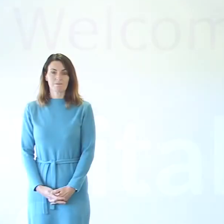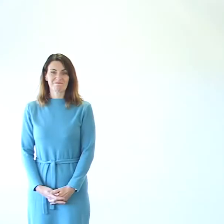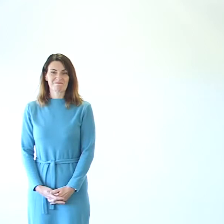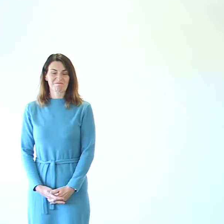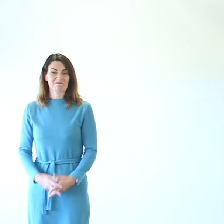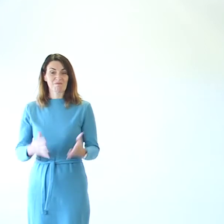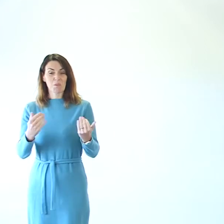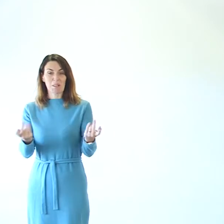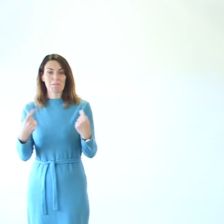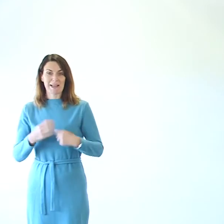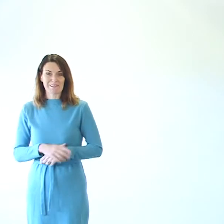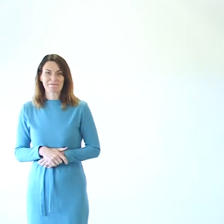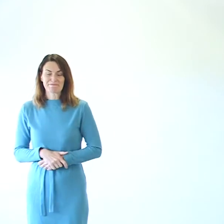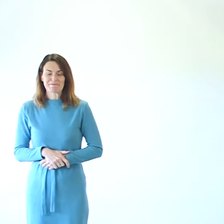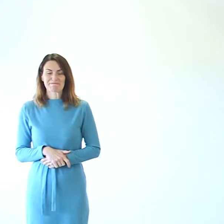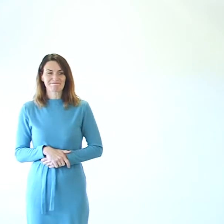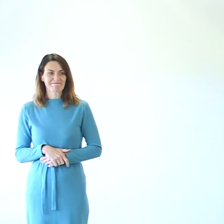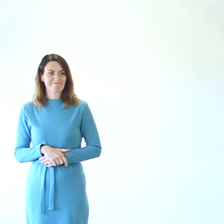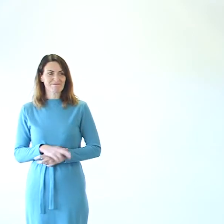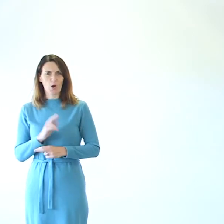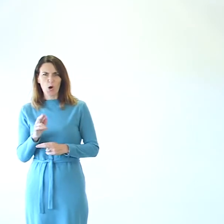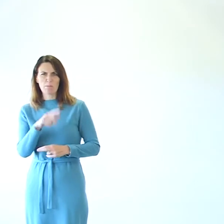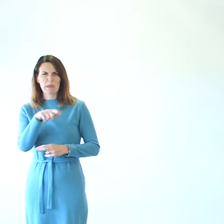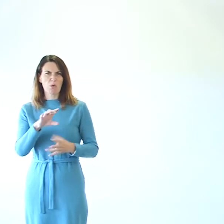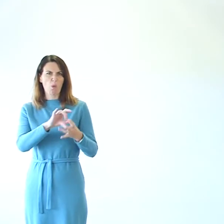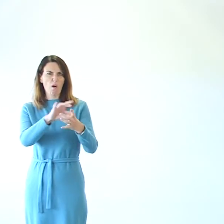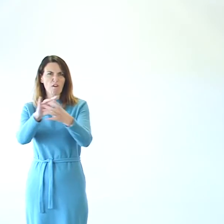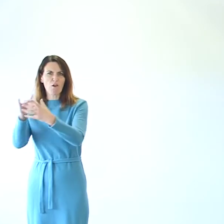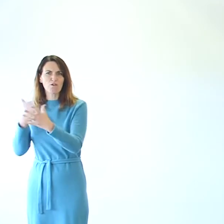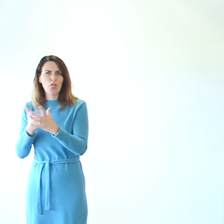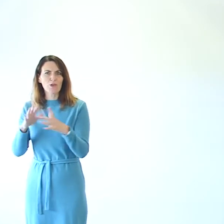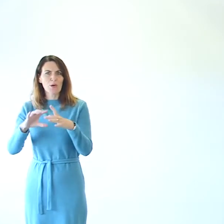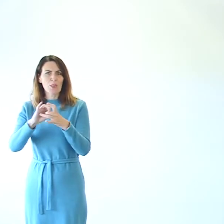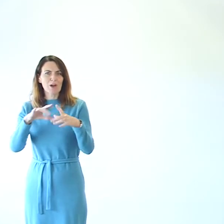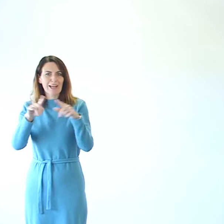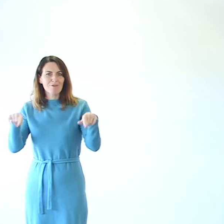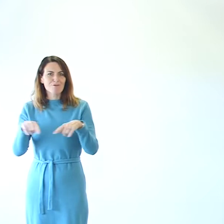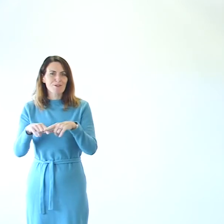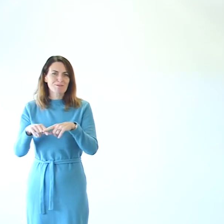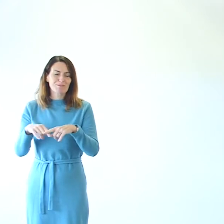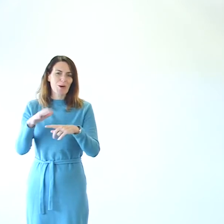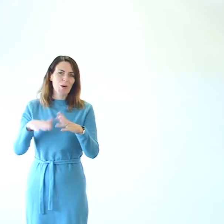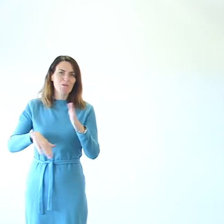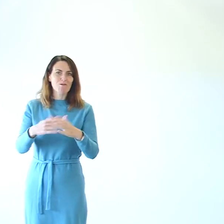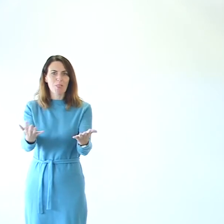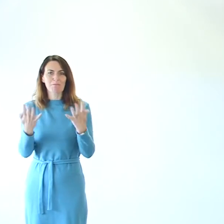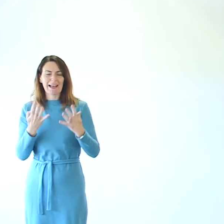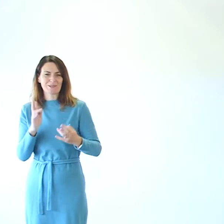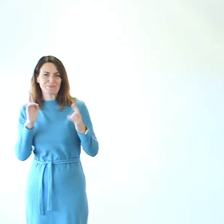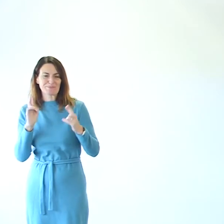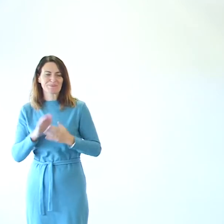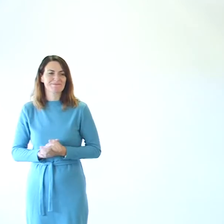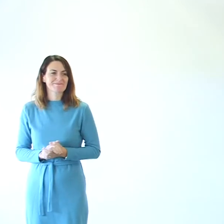Hi, welcome back. I hope we have not lost anybody in the breakout rooms. We are going to try